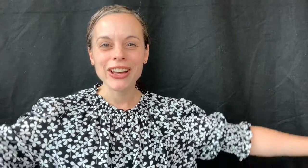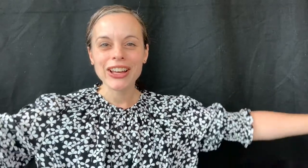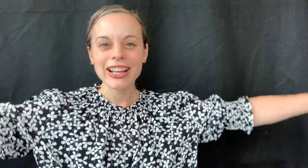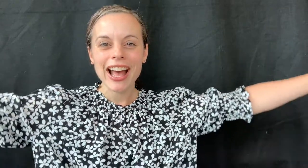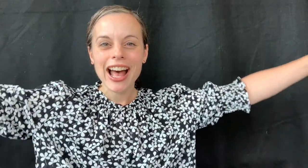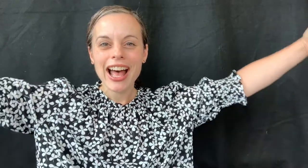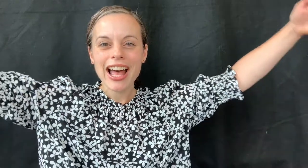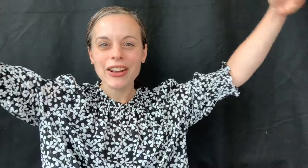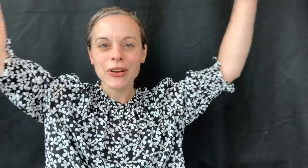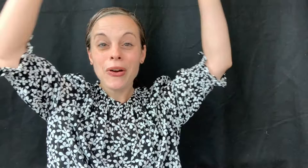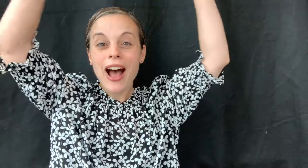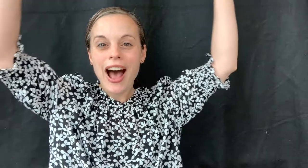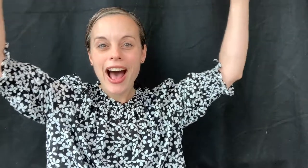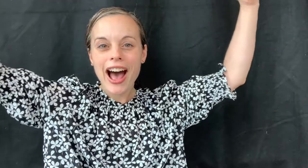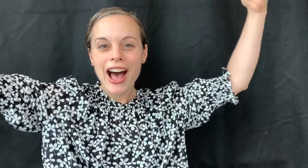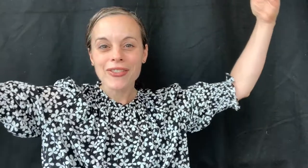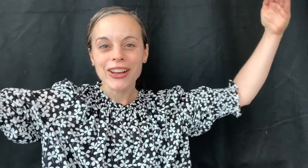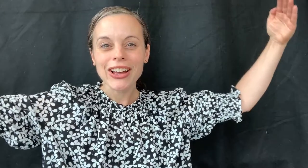Avocado, avocado,